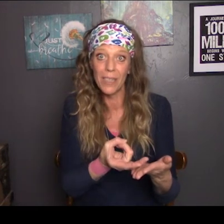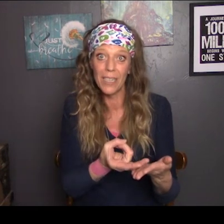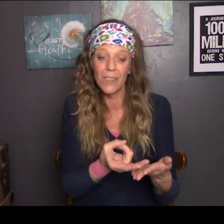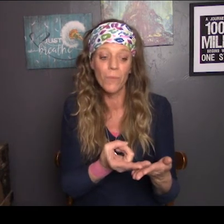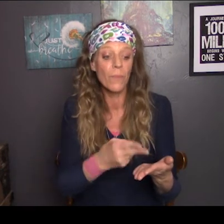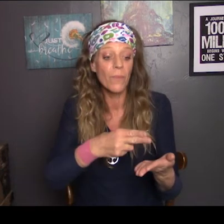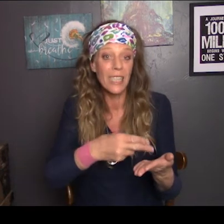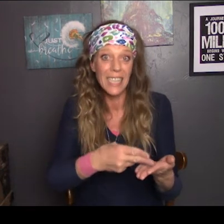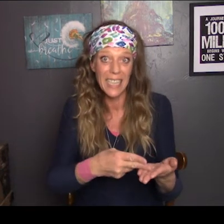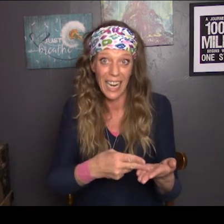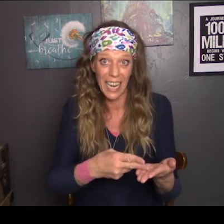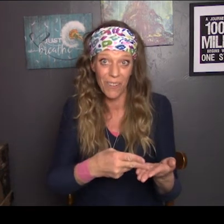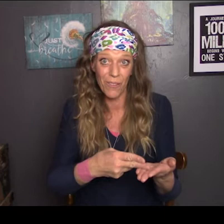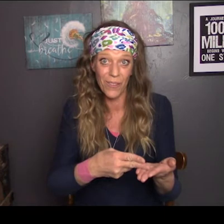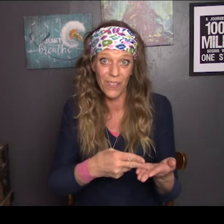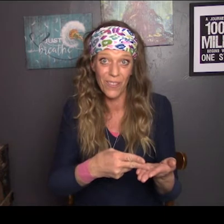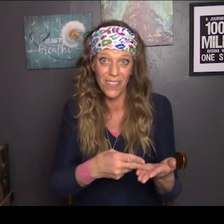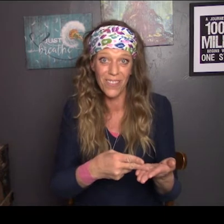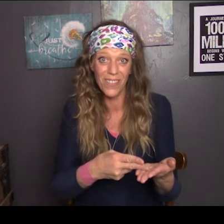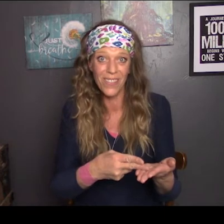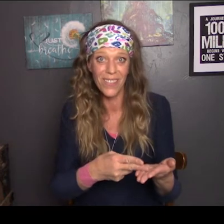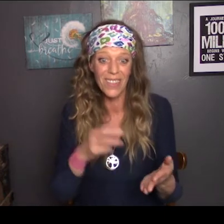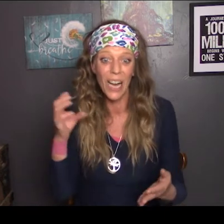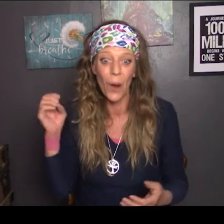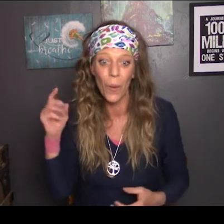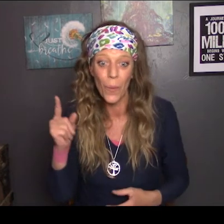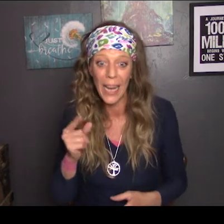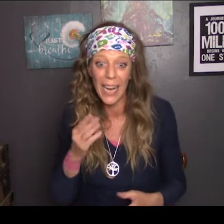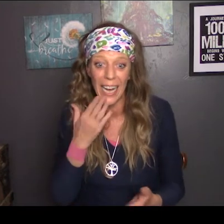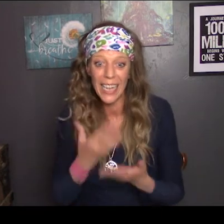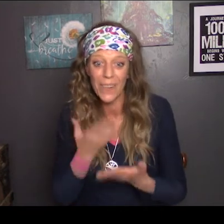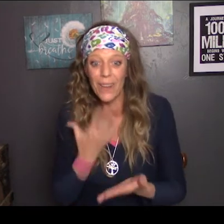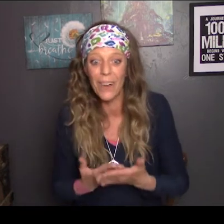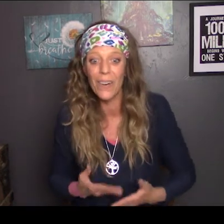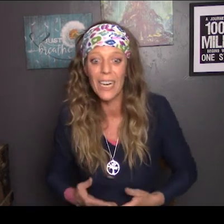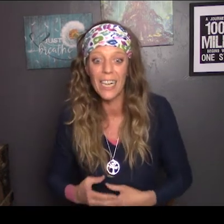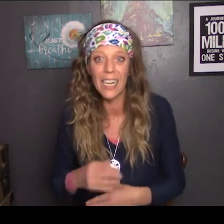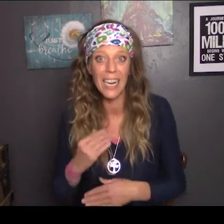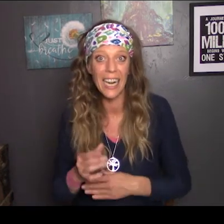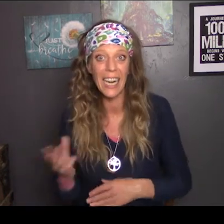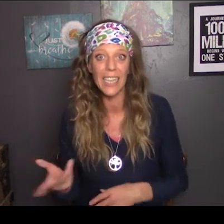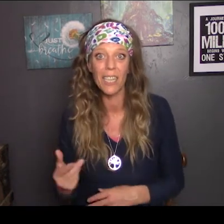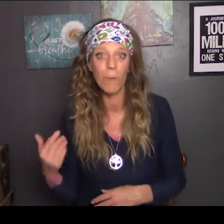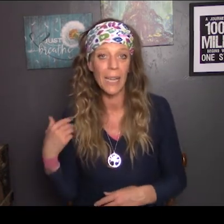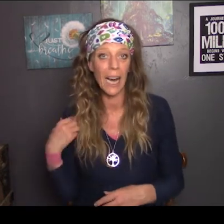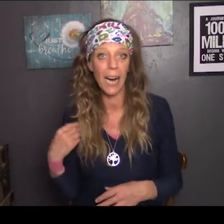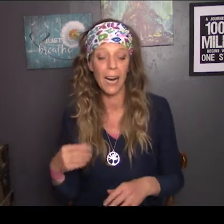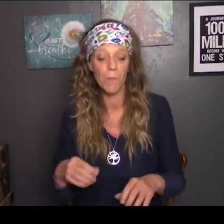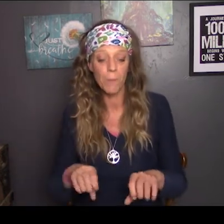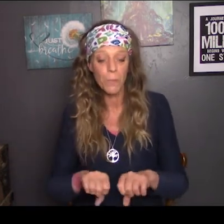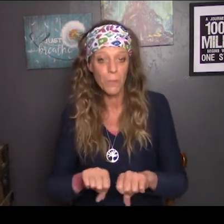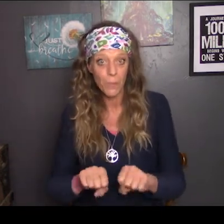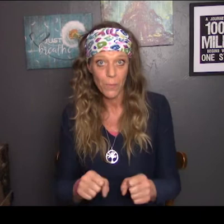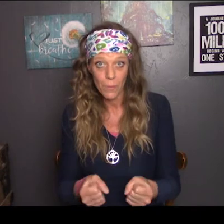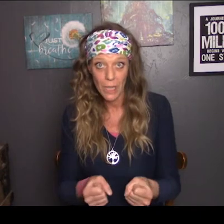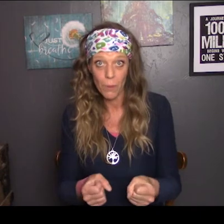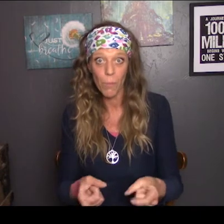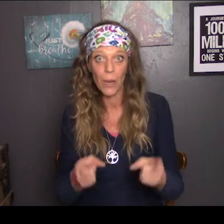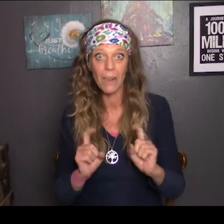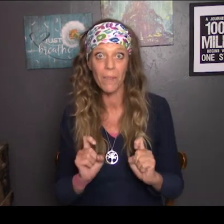nine. Okay, good, good. Next we have breakfast.